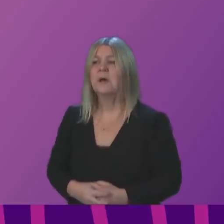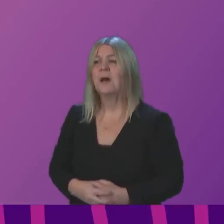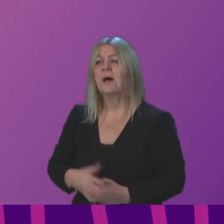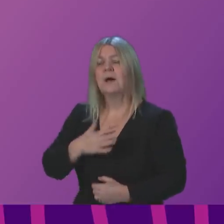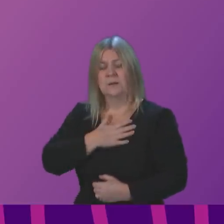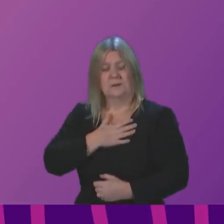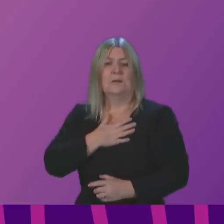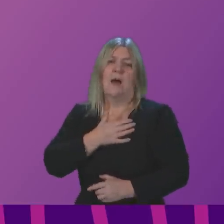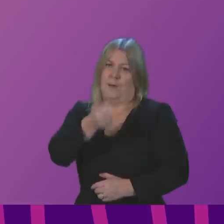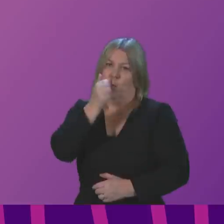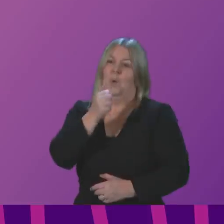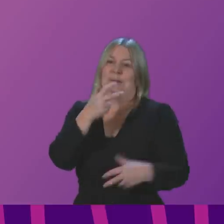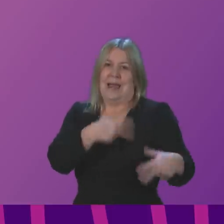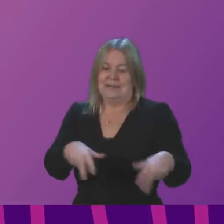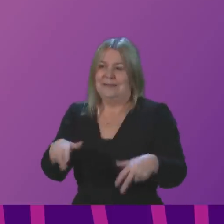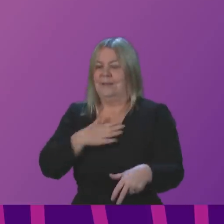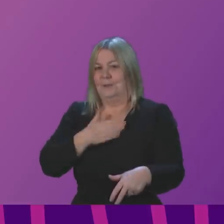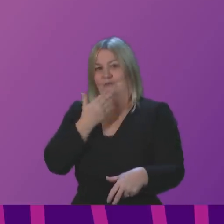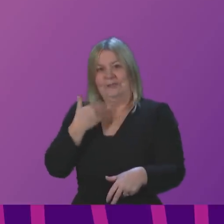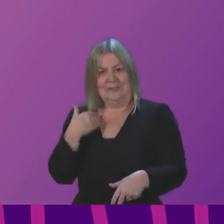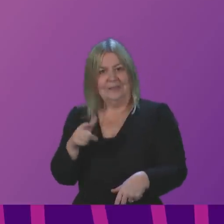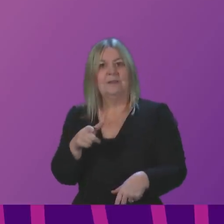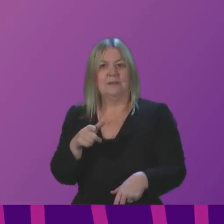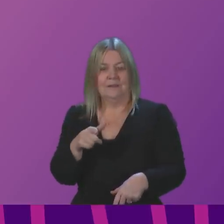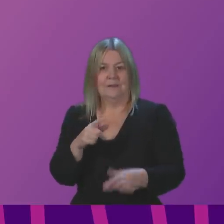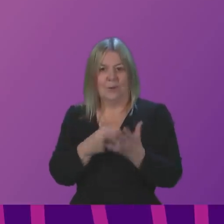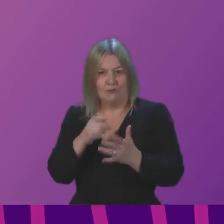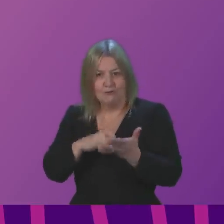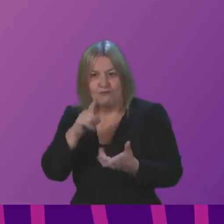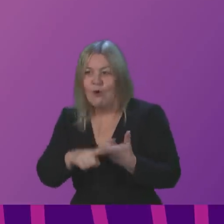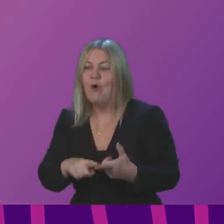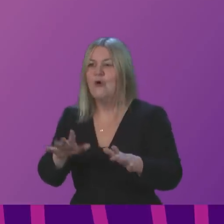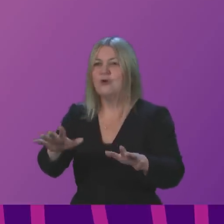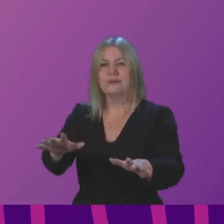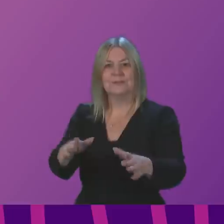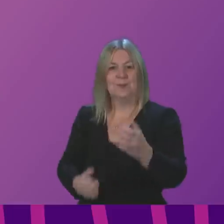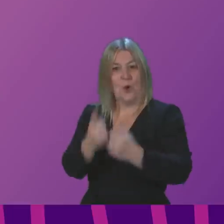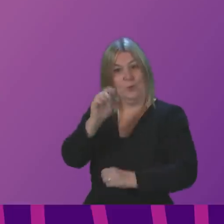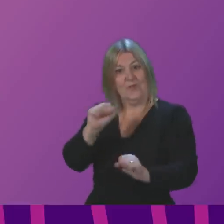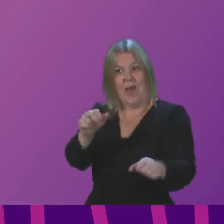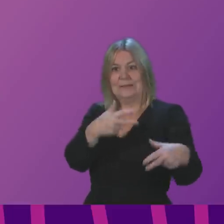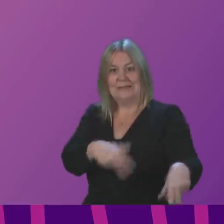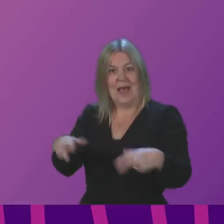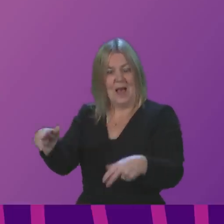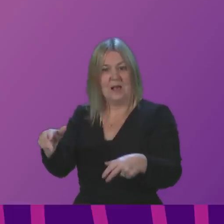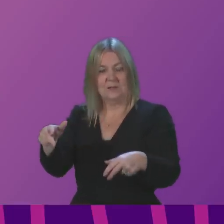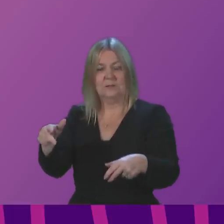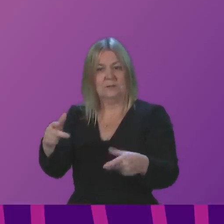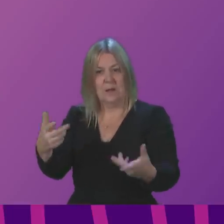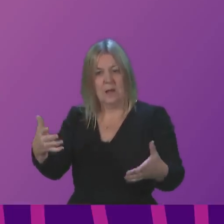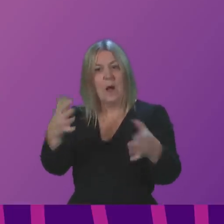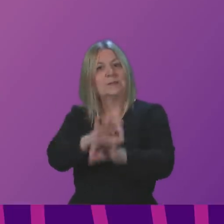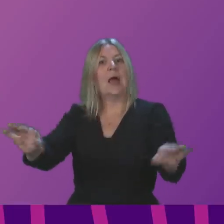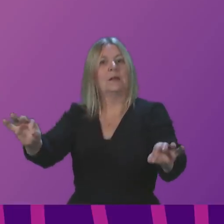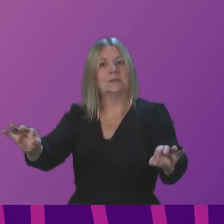moments on Strictly Come Dancing a couple of weeks ago, when Rose took the opportunity of that platform to again raise